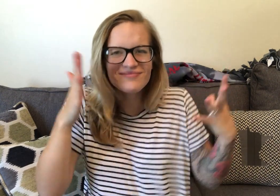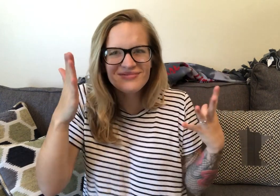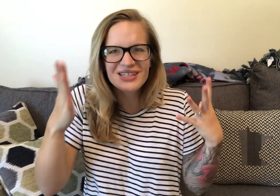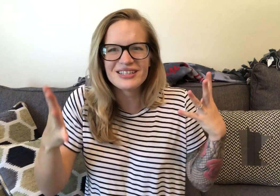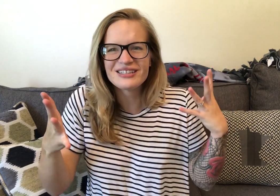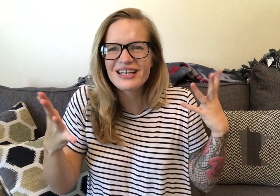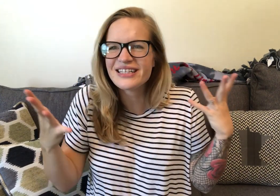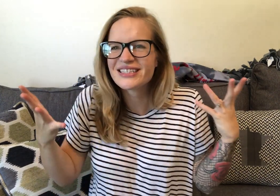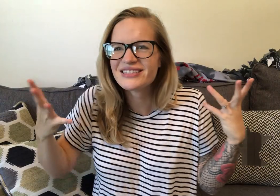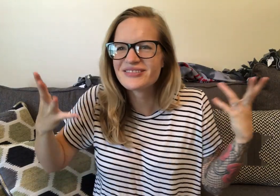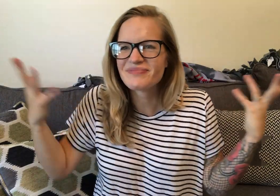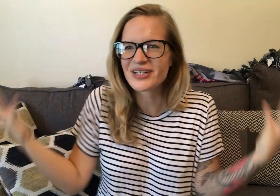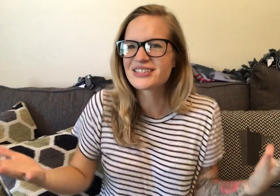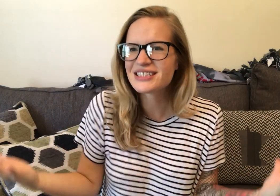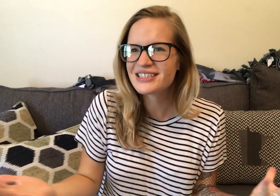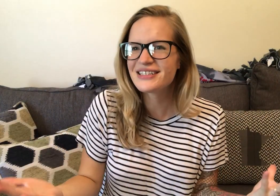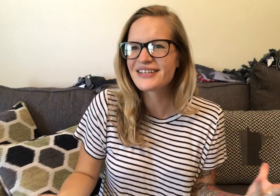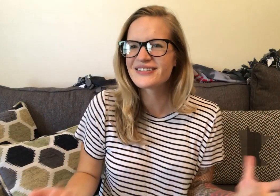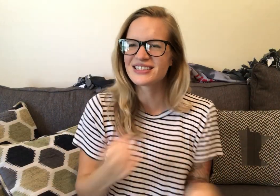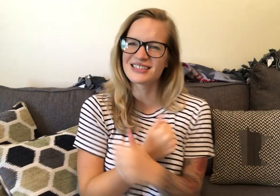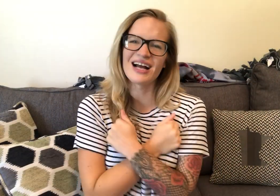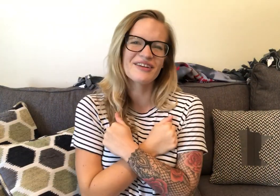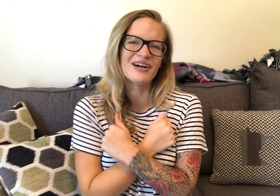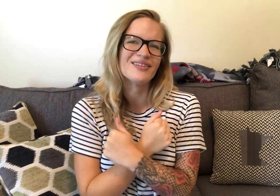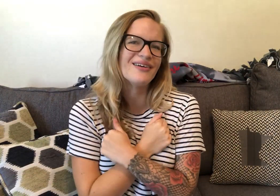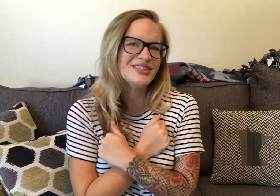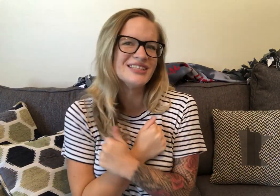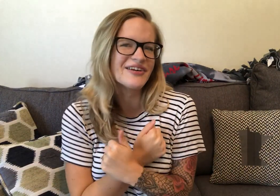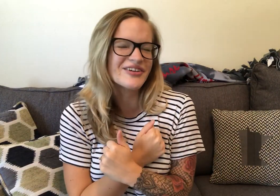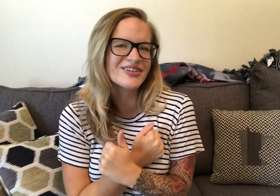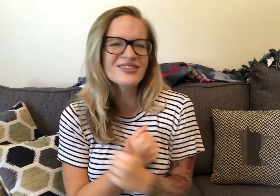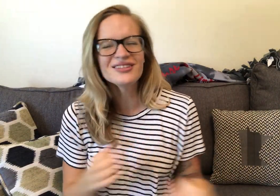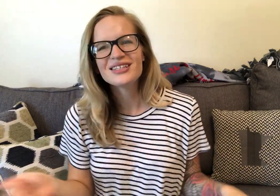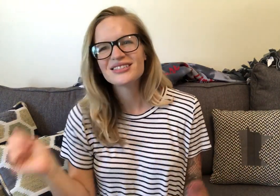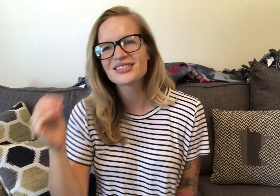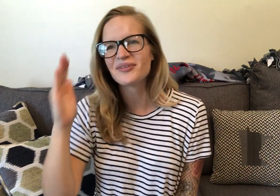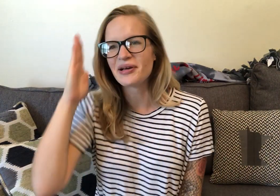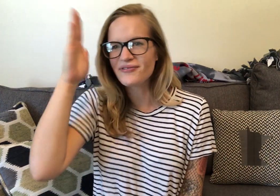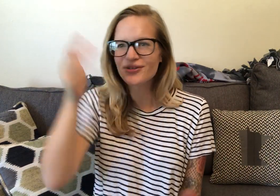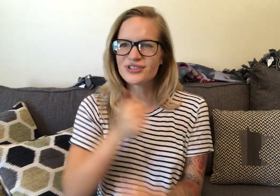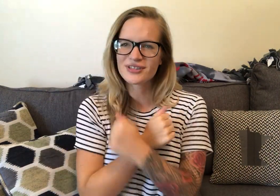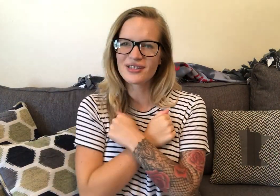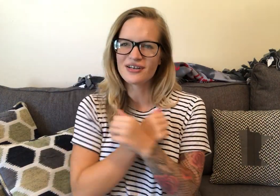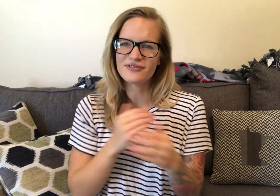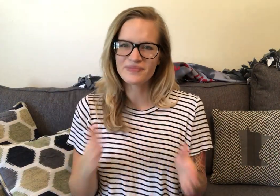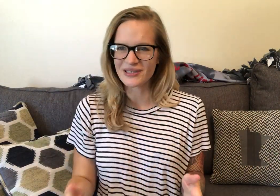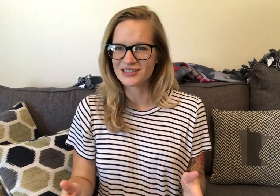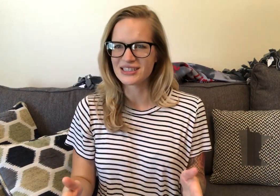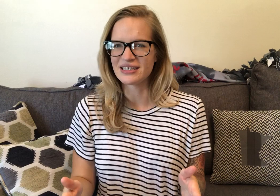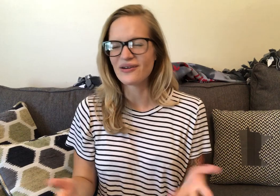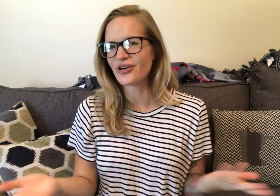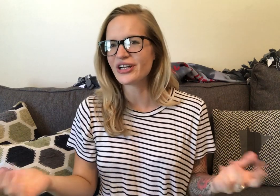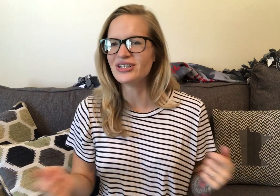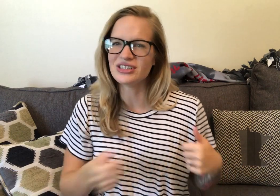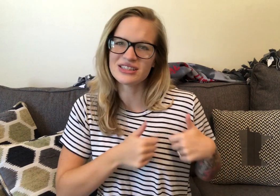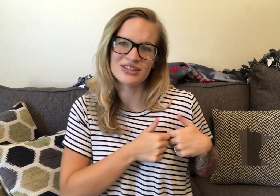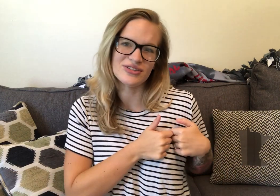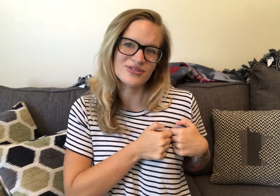Your like. Person. know. It's just talking about love in general. So my future love person. Or you could just do.